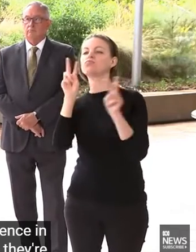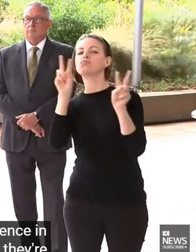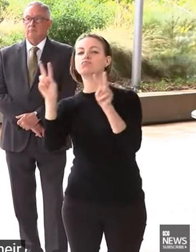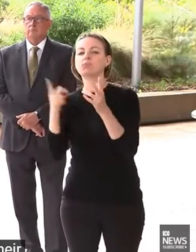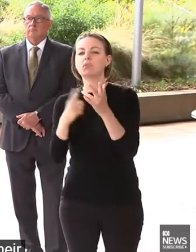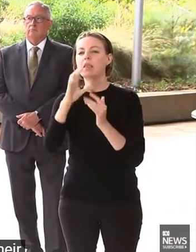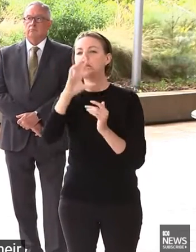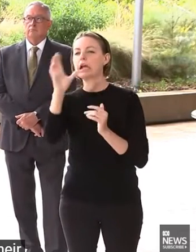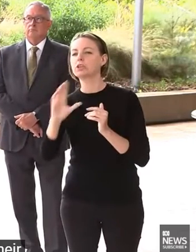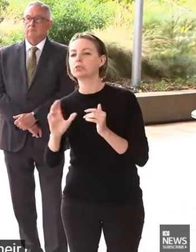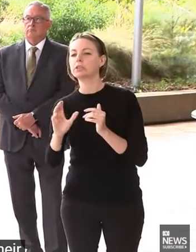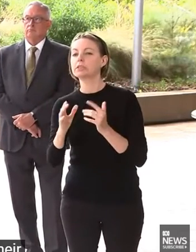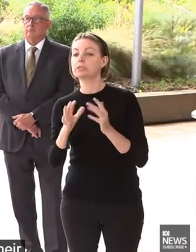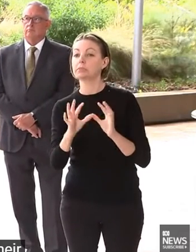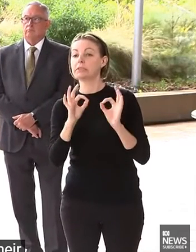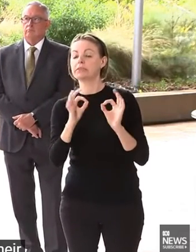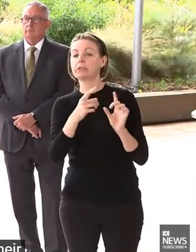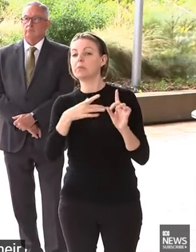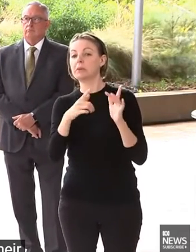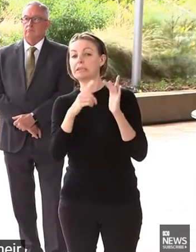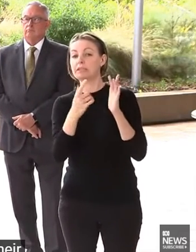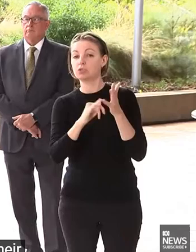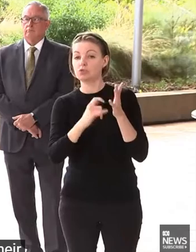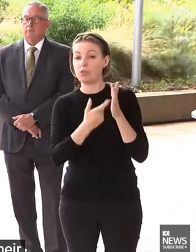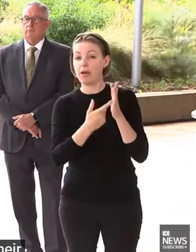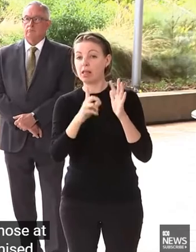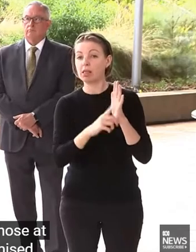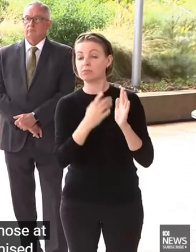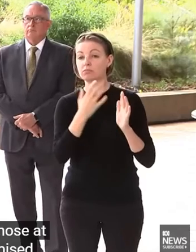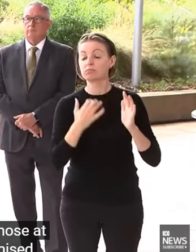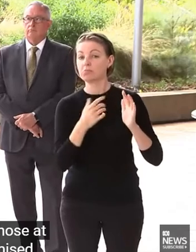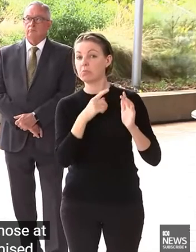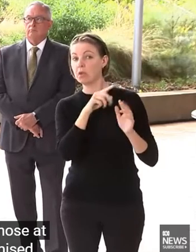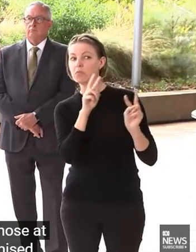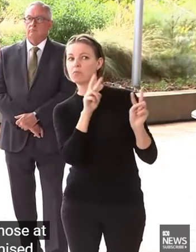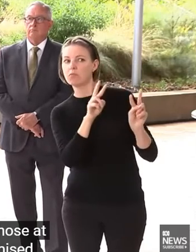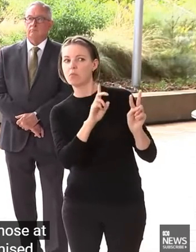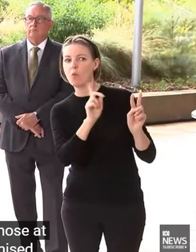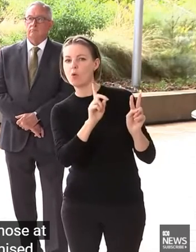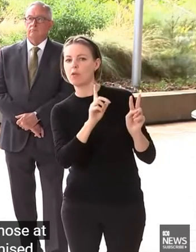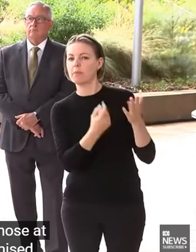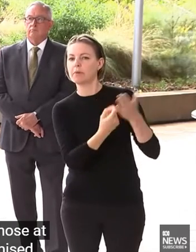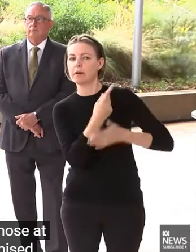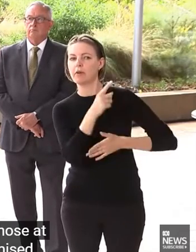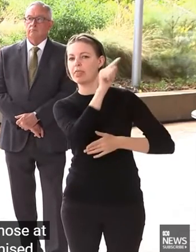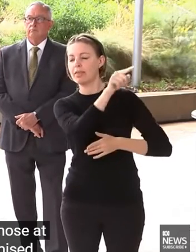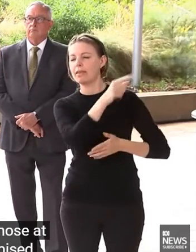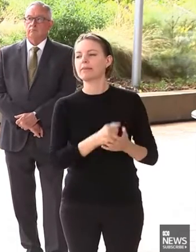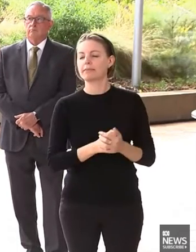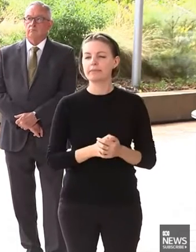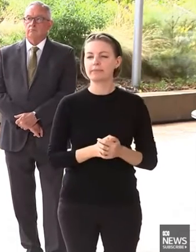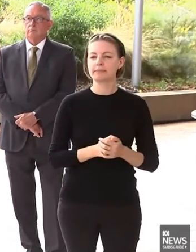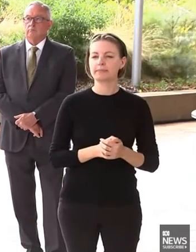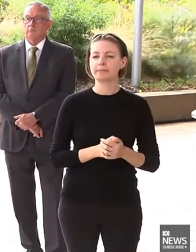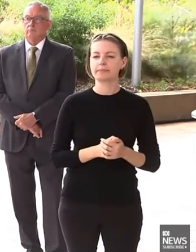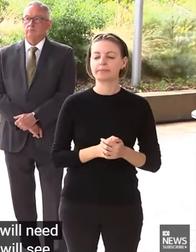those that are immunocompromised. I've also said that we will need to be aware that we will